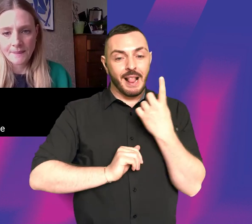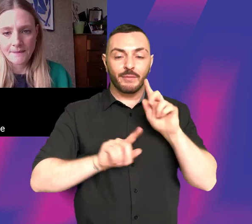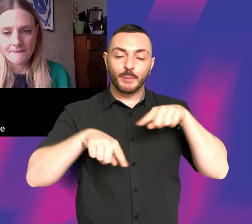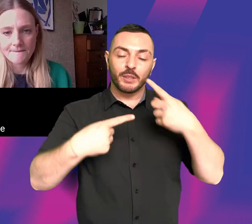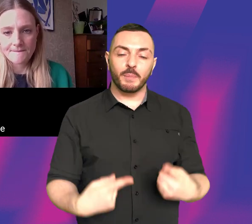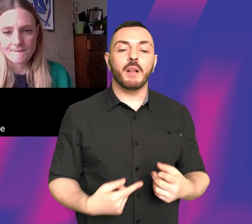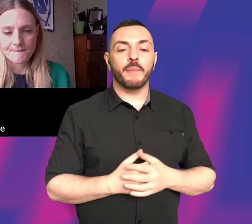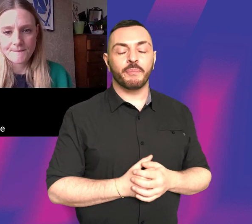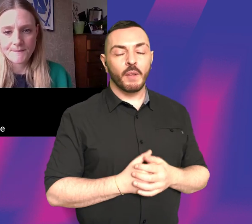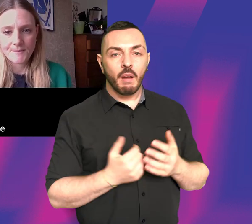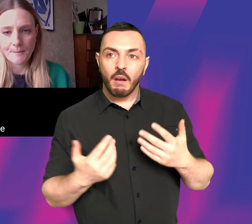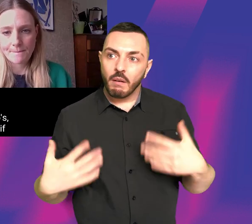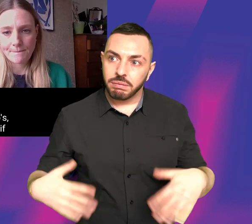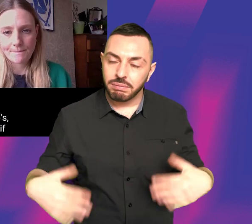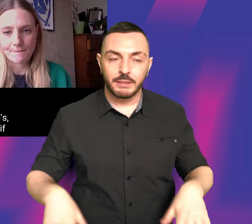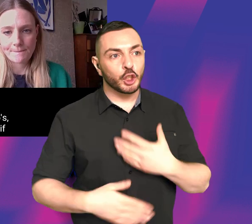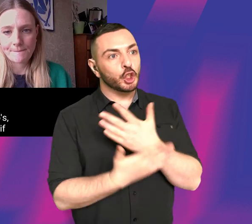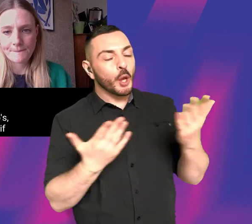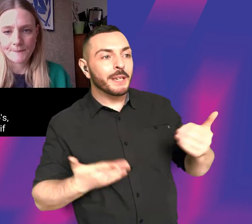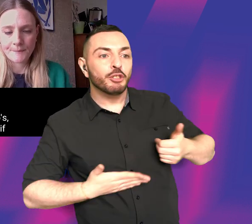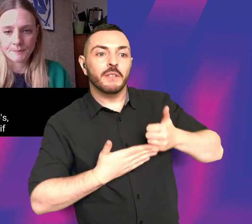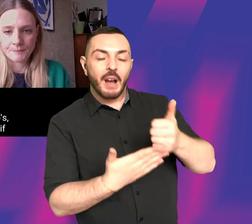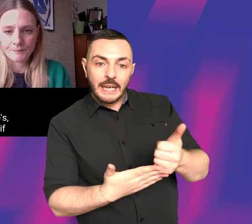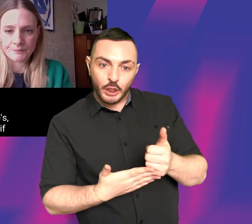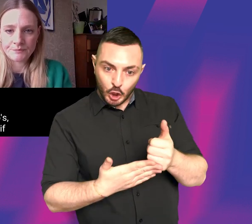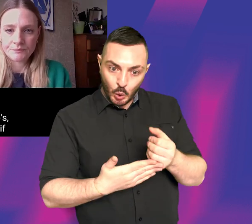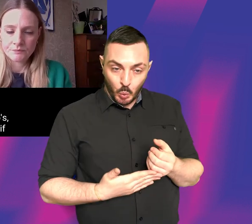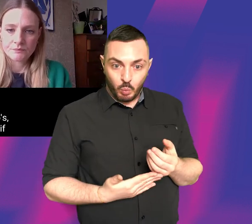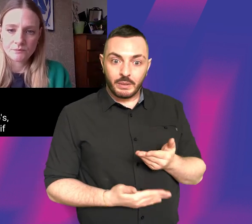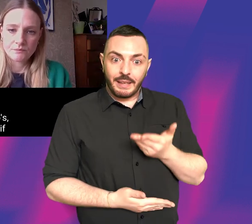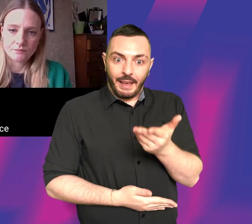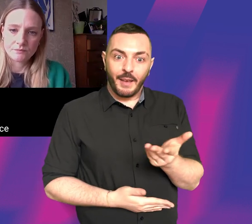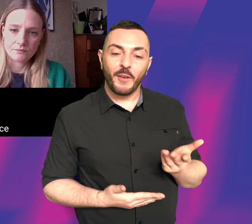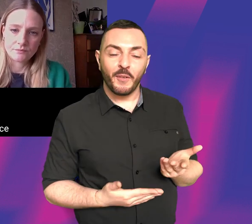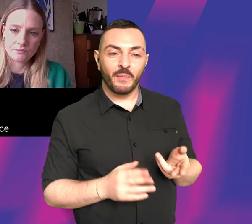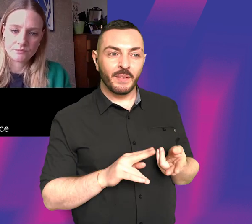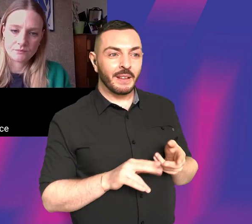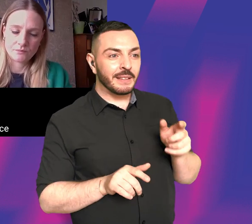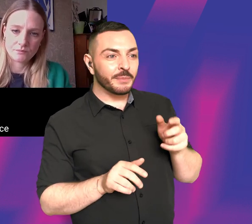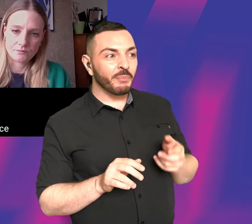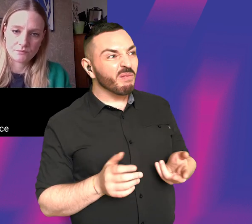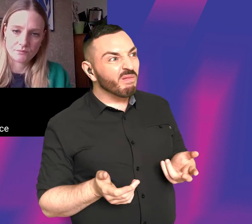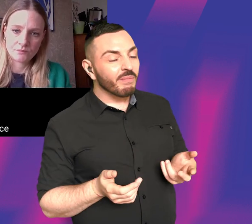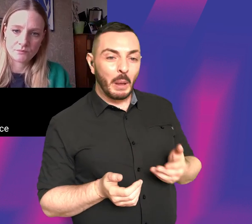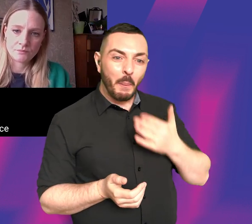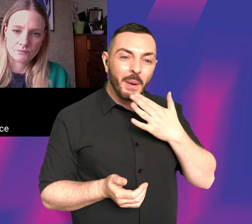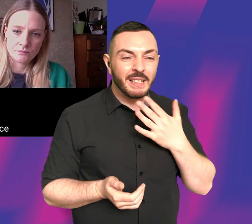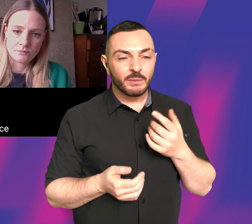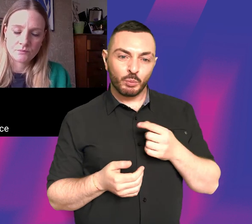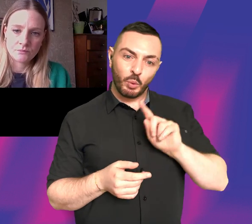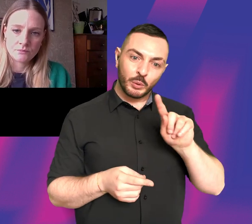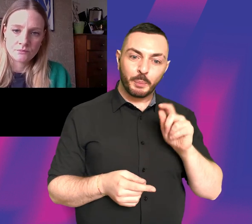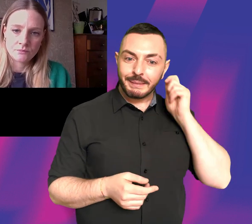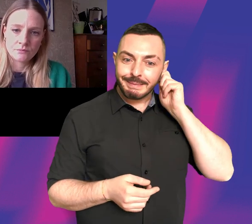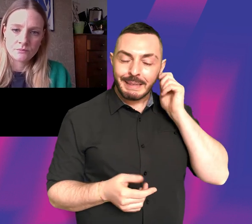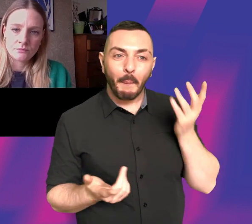It sounds like there's so much advice that you would give to someone who's like embarking on that journey. But if you could just boil it down to sort of a few tips, what would be